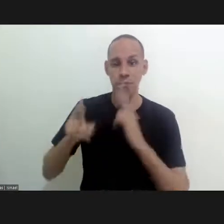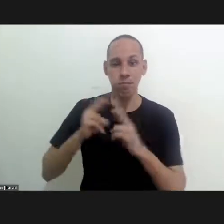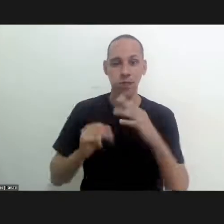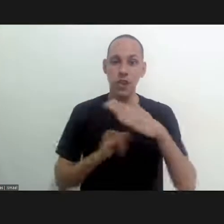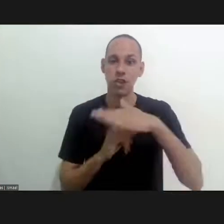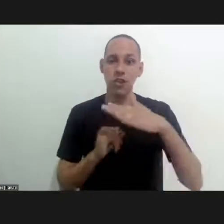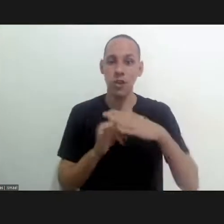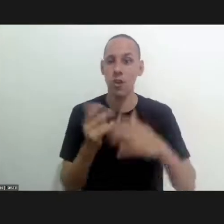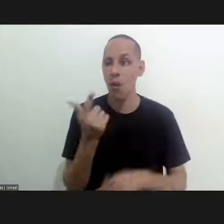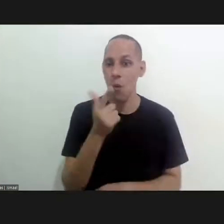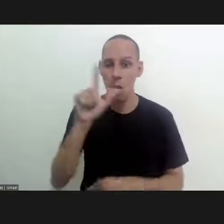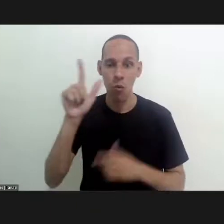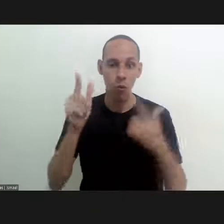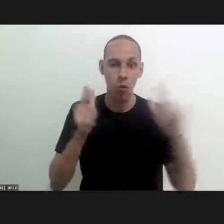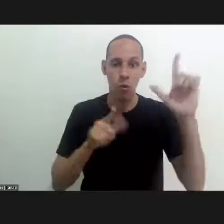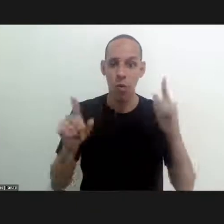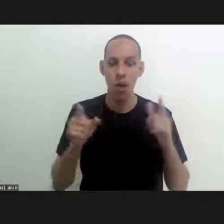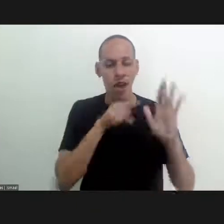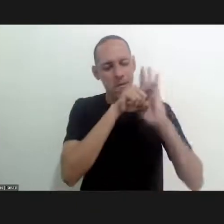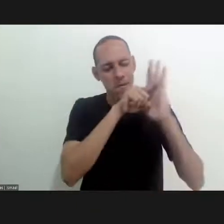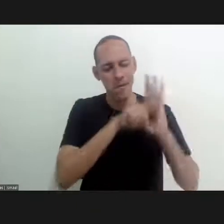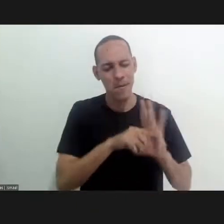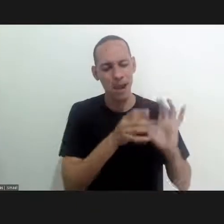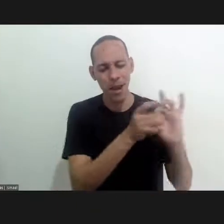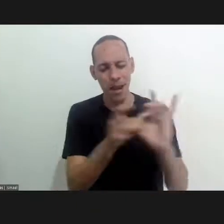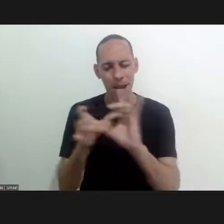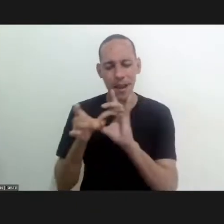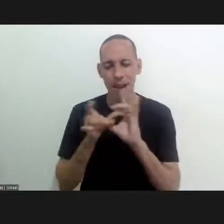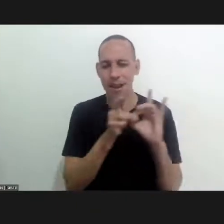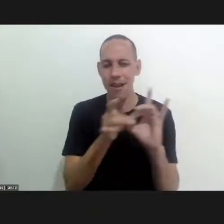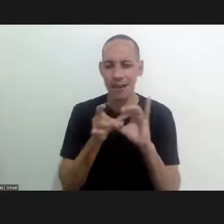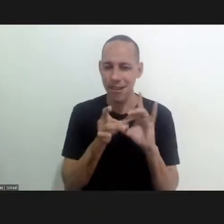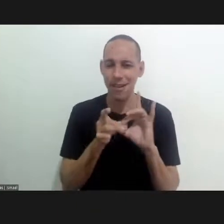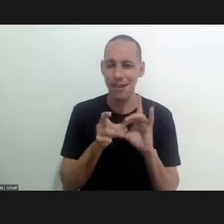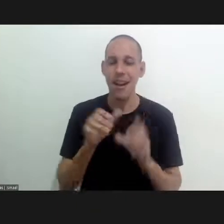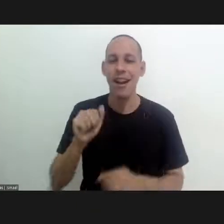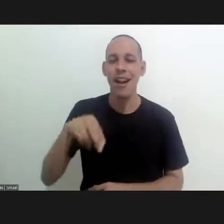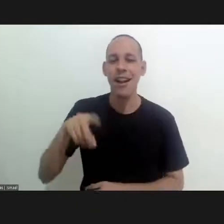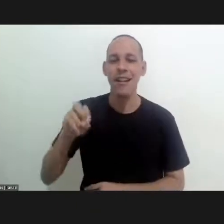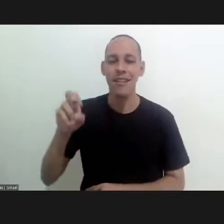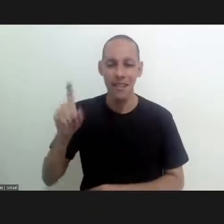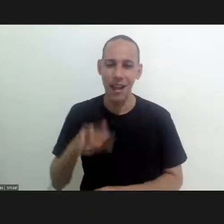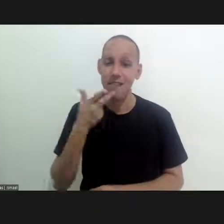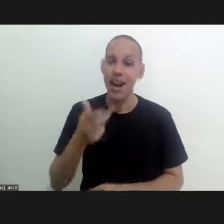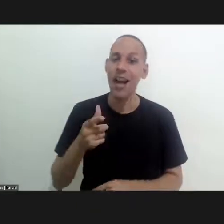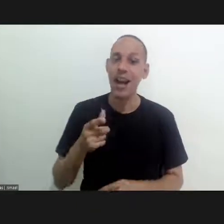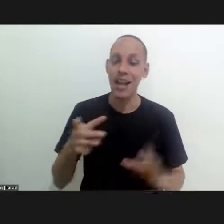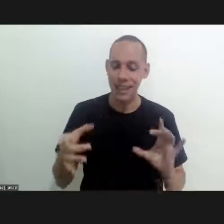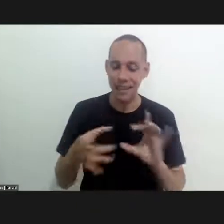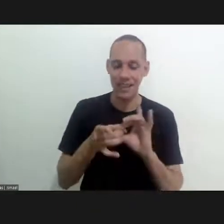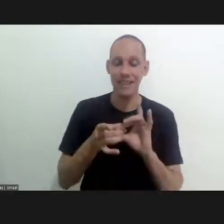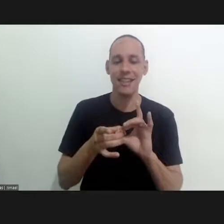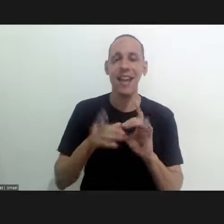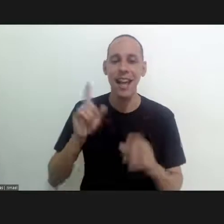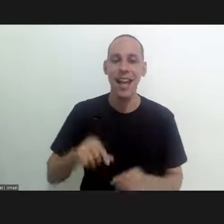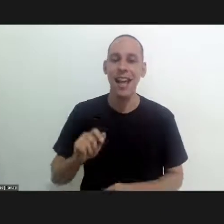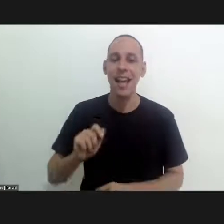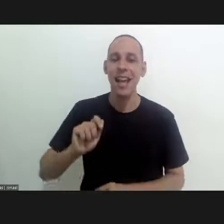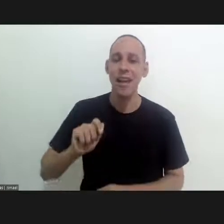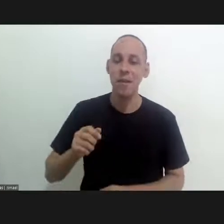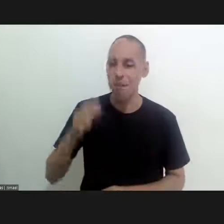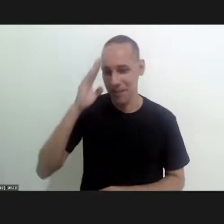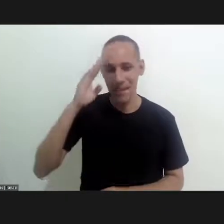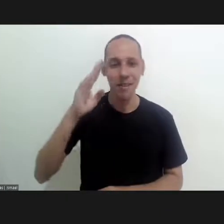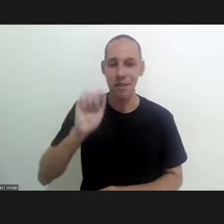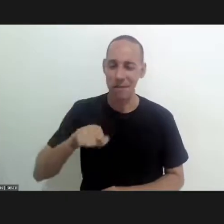and all other institutes at Fiocruz in this integrated research as André Hossi mentioned integration is the key word here.